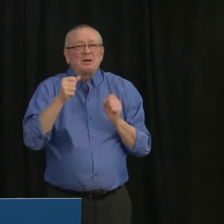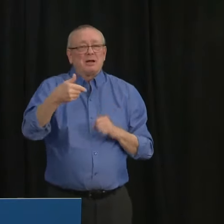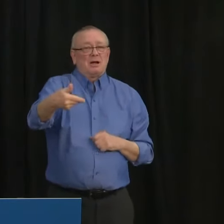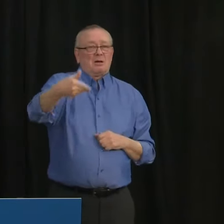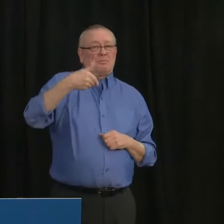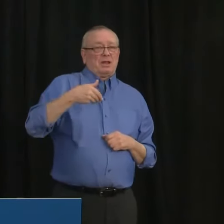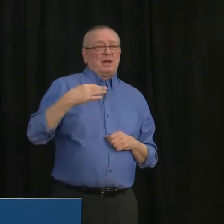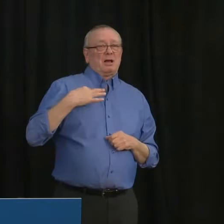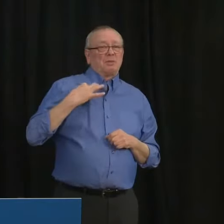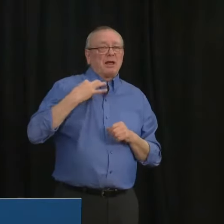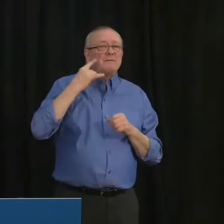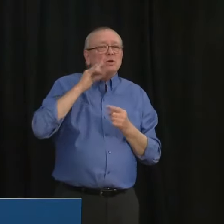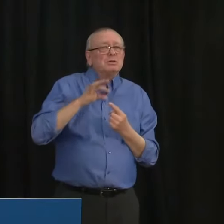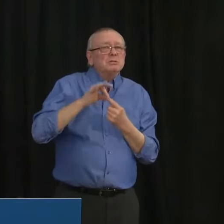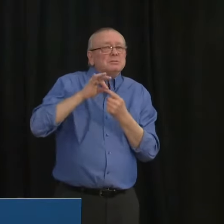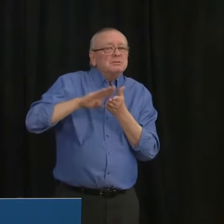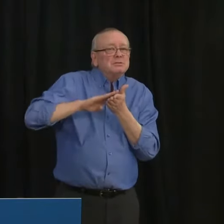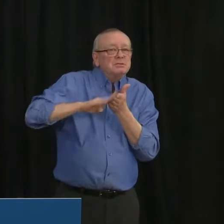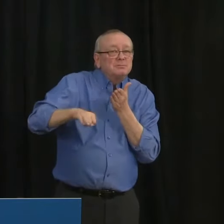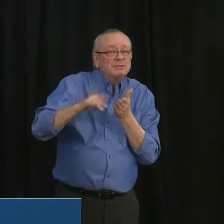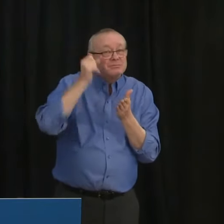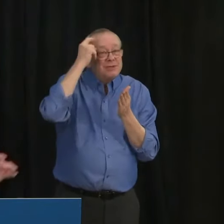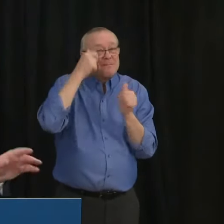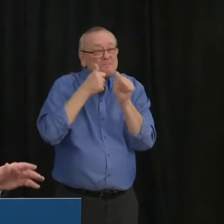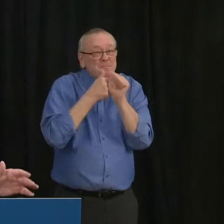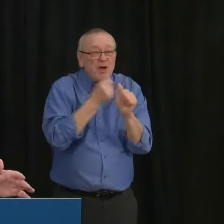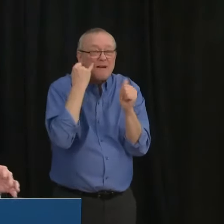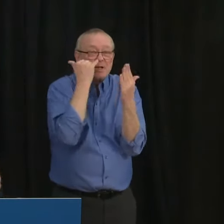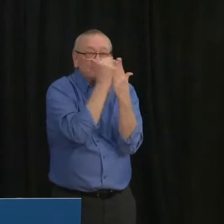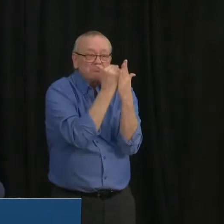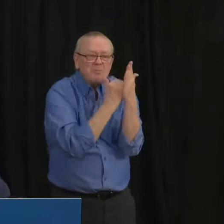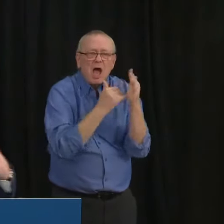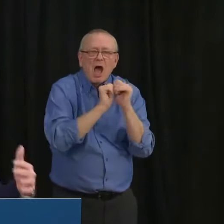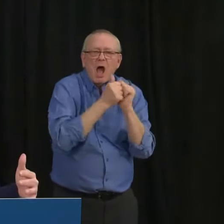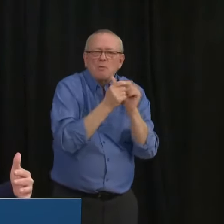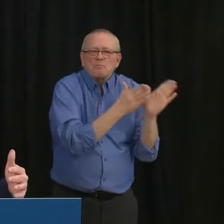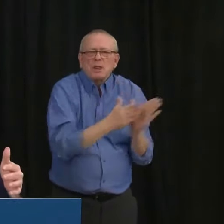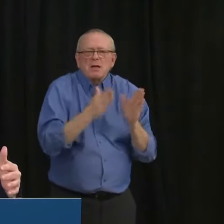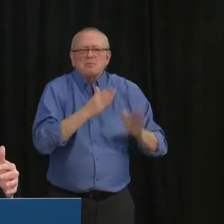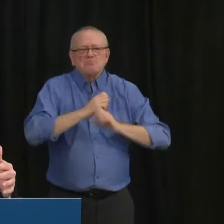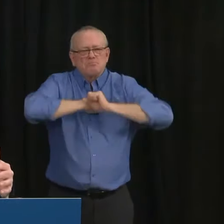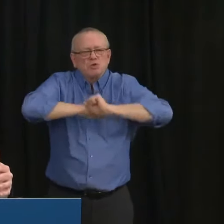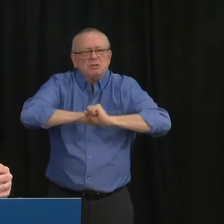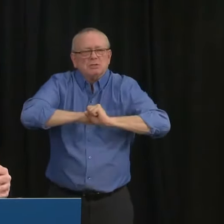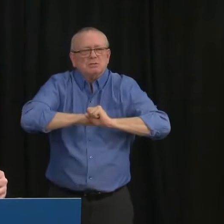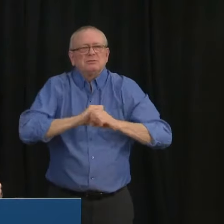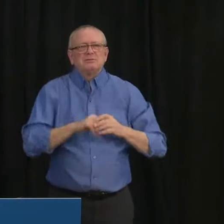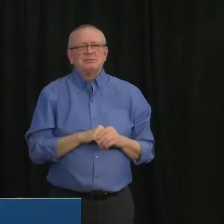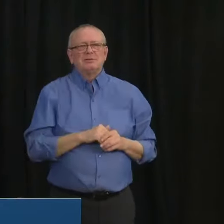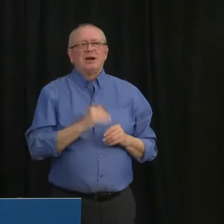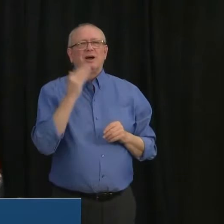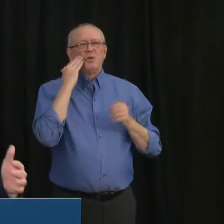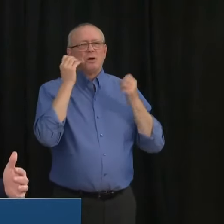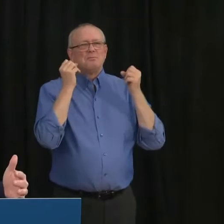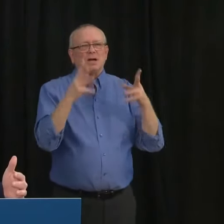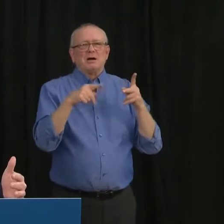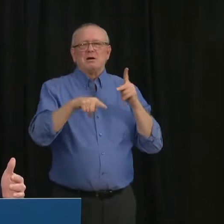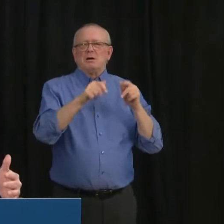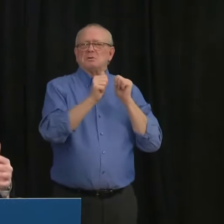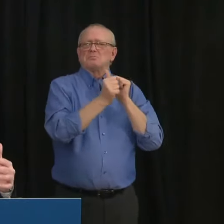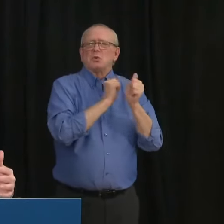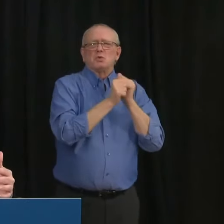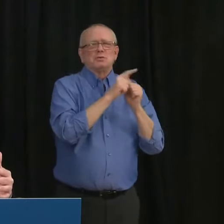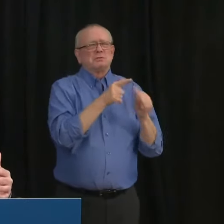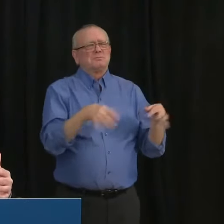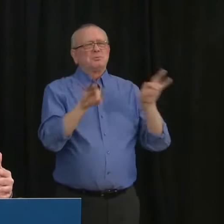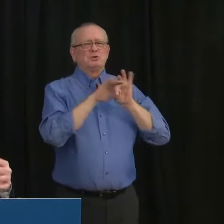safety plans. Retail business, and let me pause there, some people say sport is an important part of mental and obviously physical